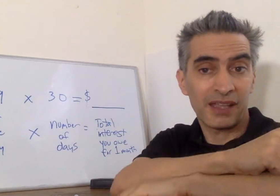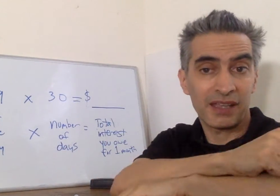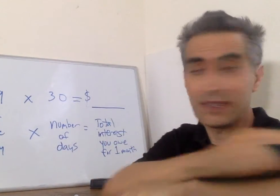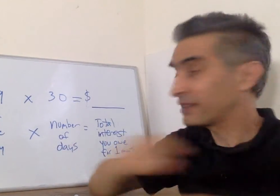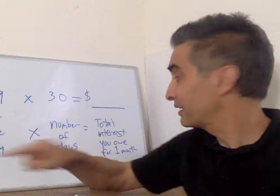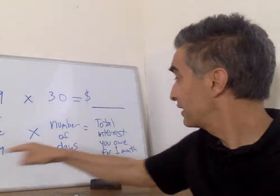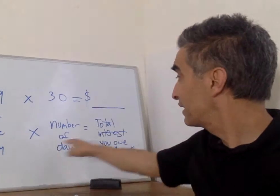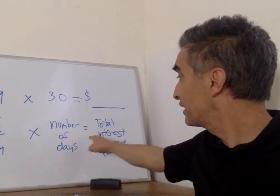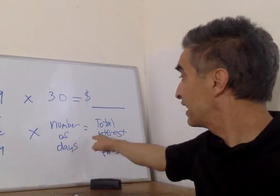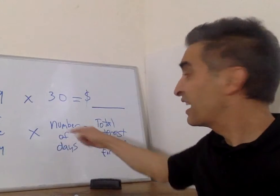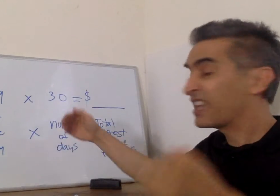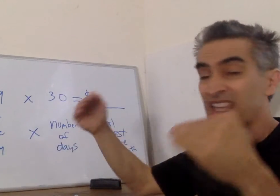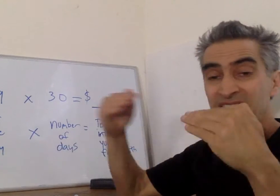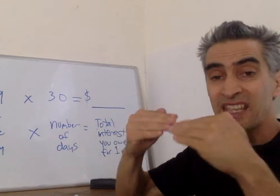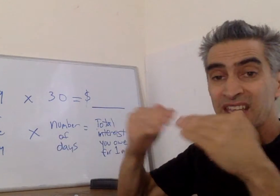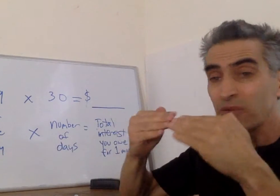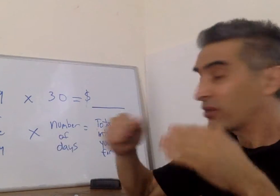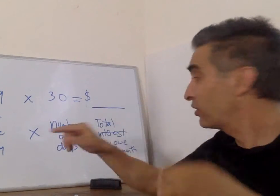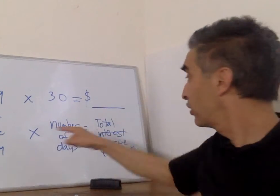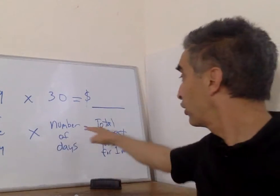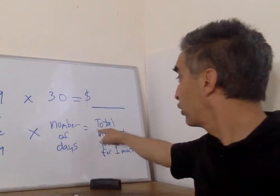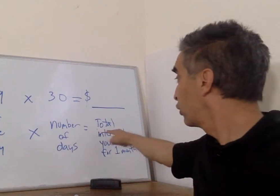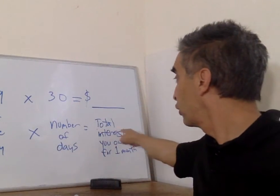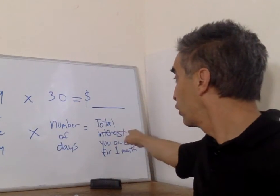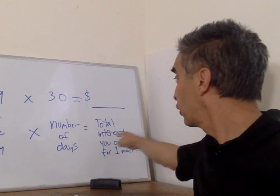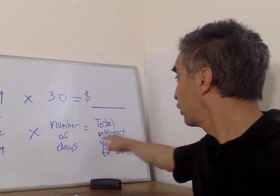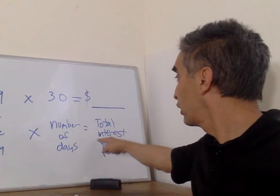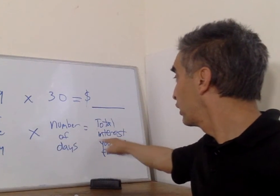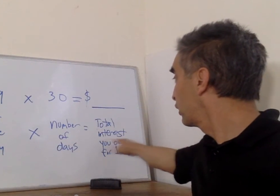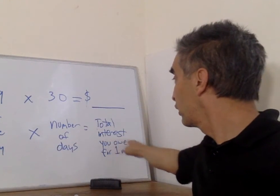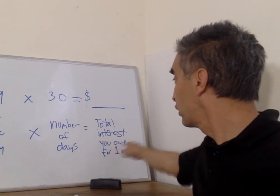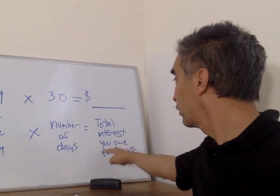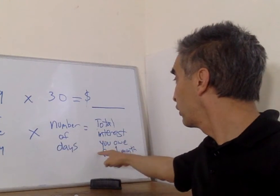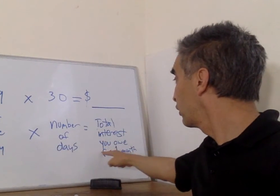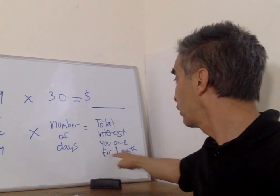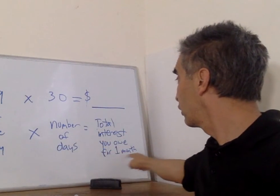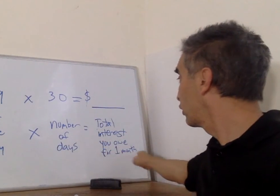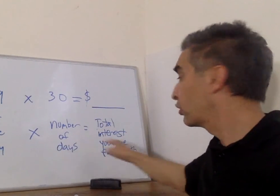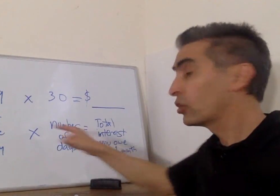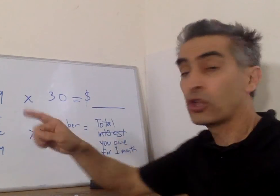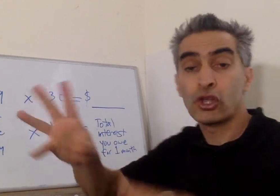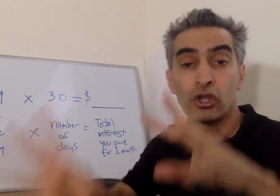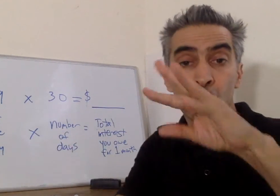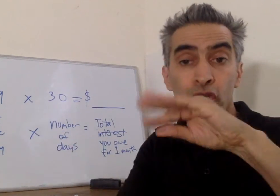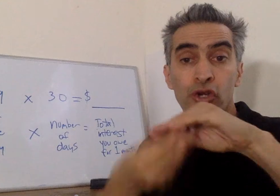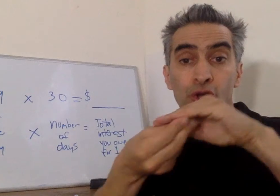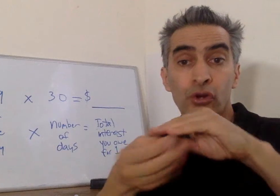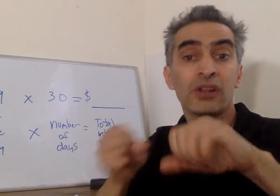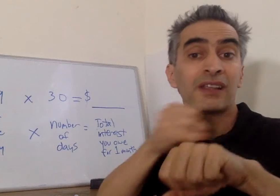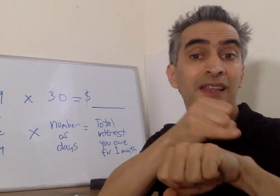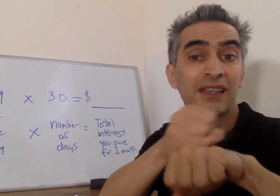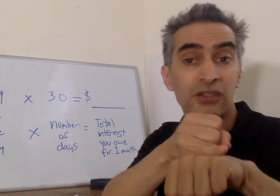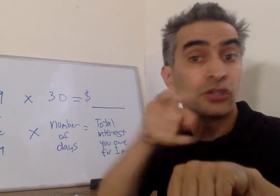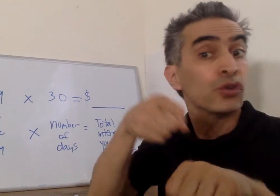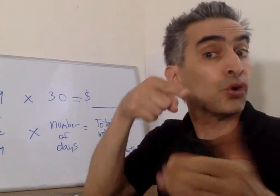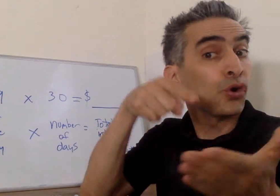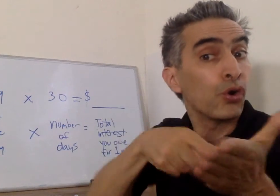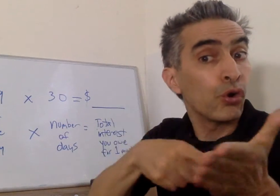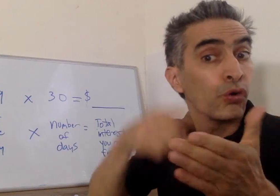equals the total interest you owe for